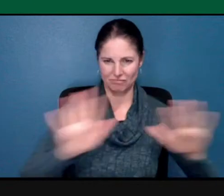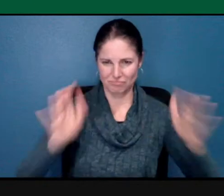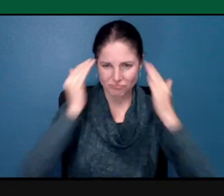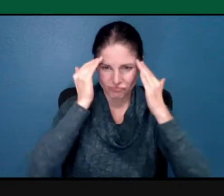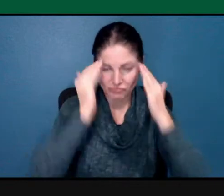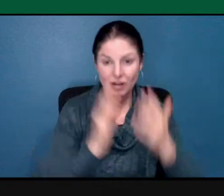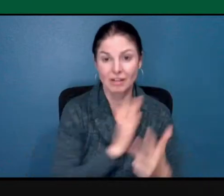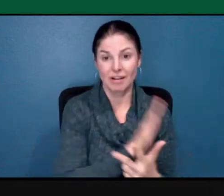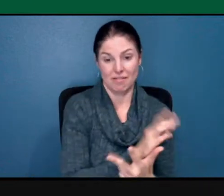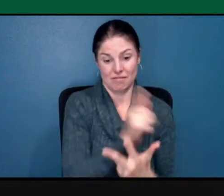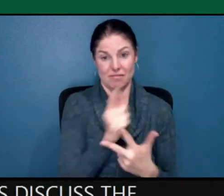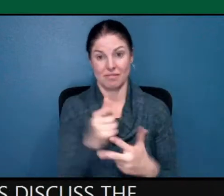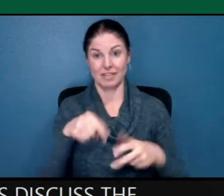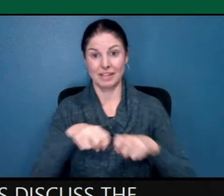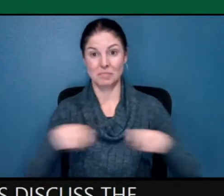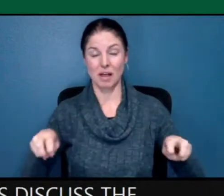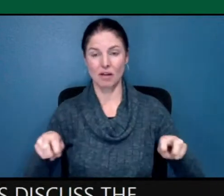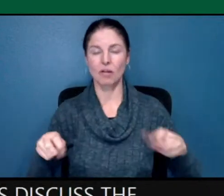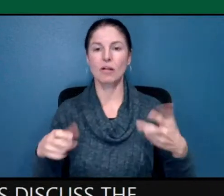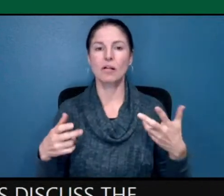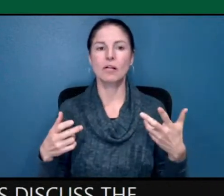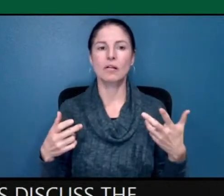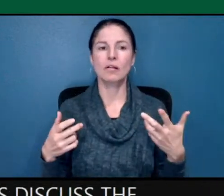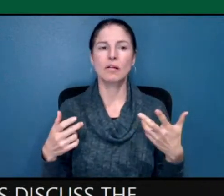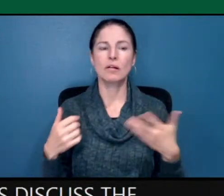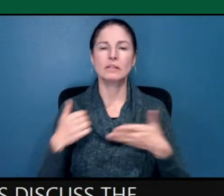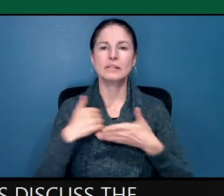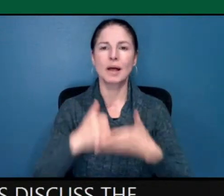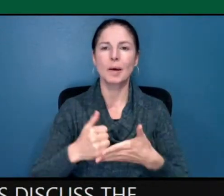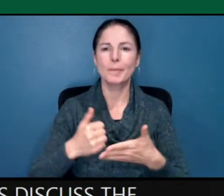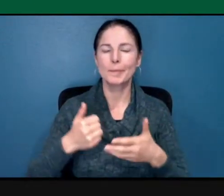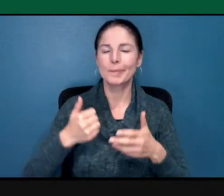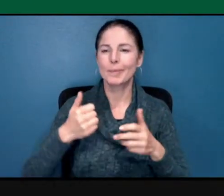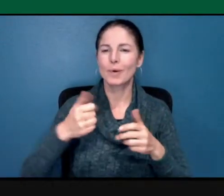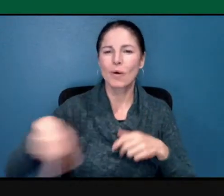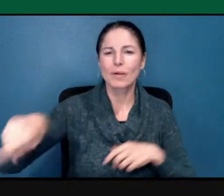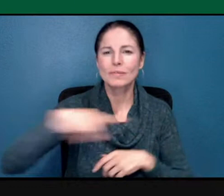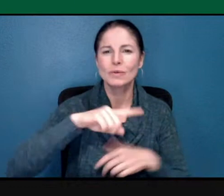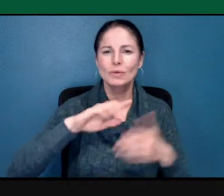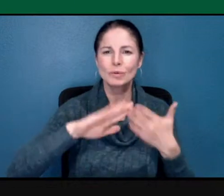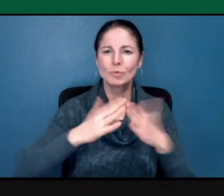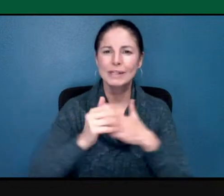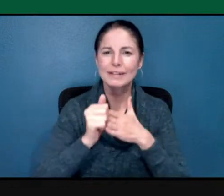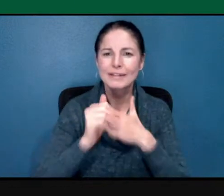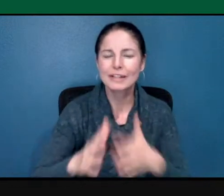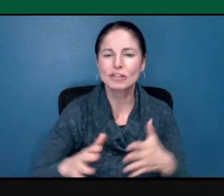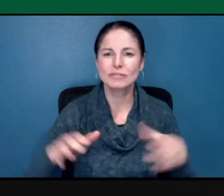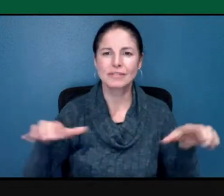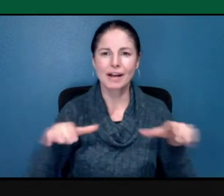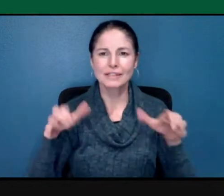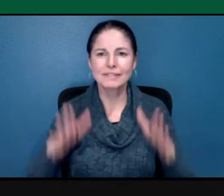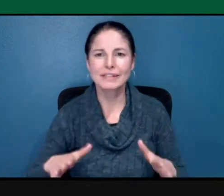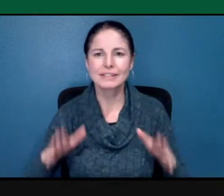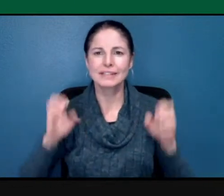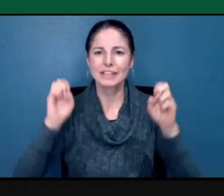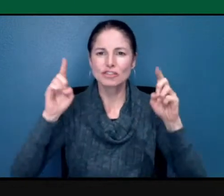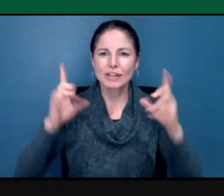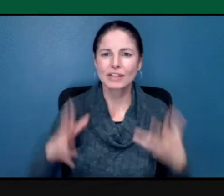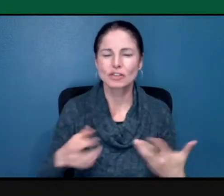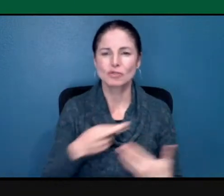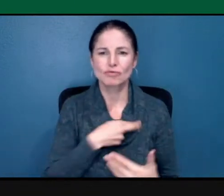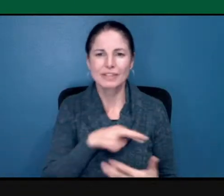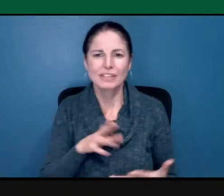our practitioners, scholars, community leaders, and activists, and faith healers, how they help